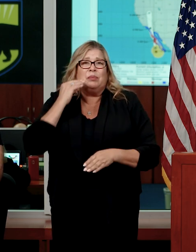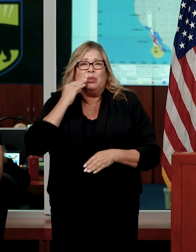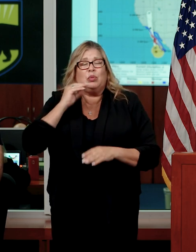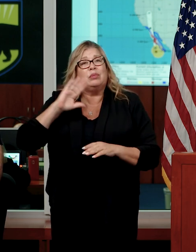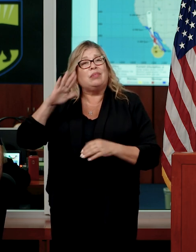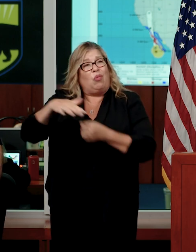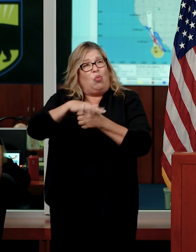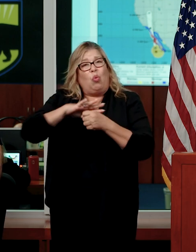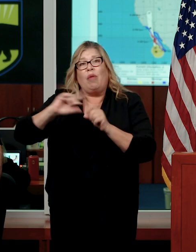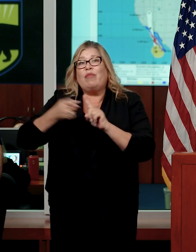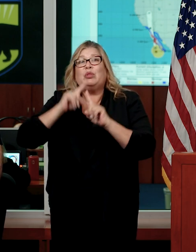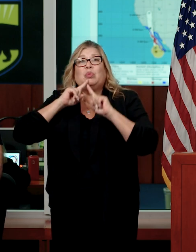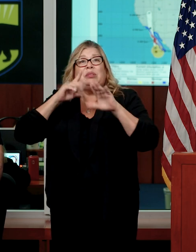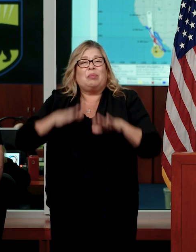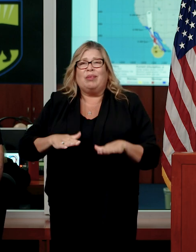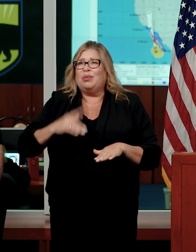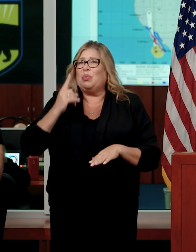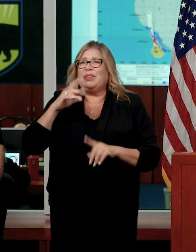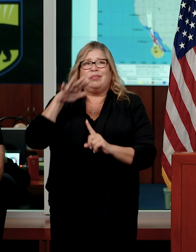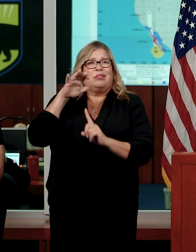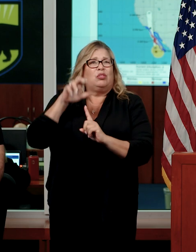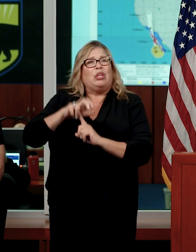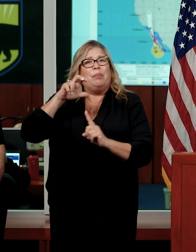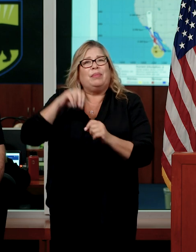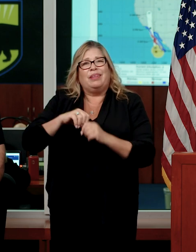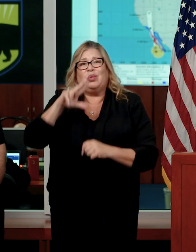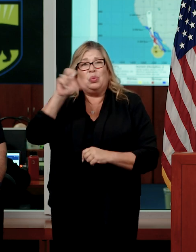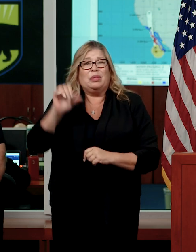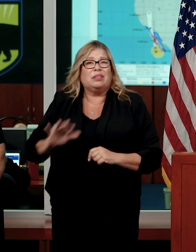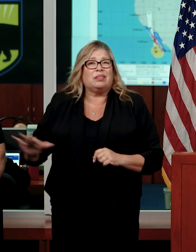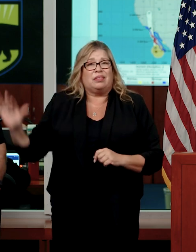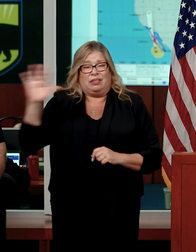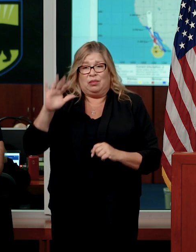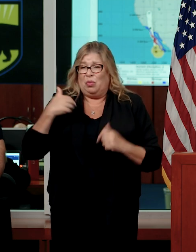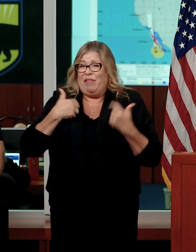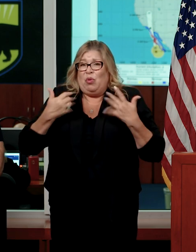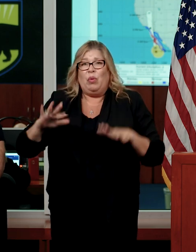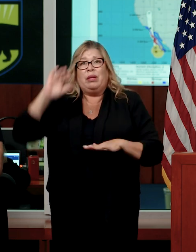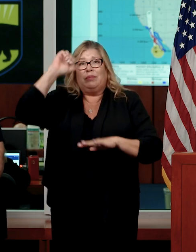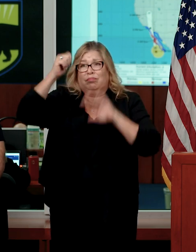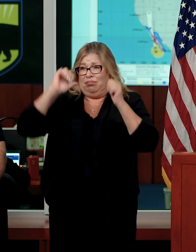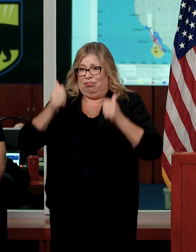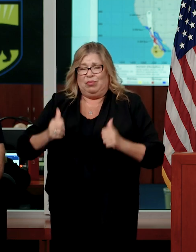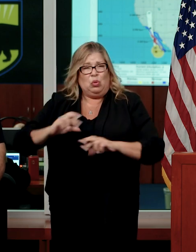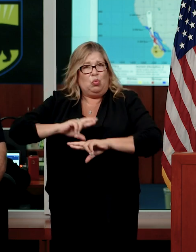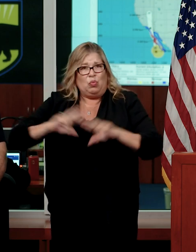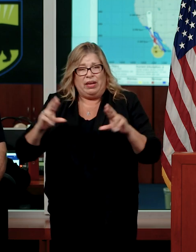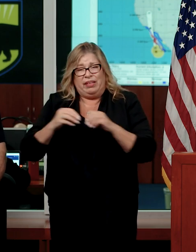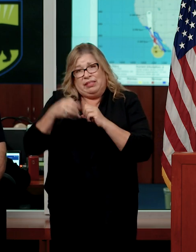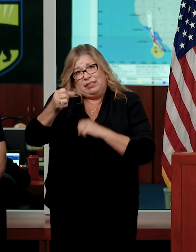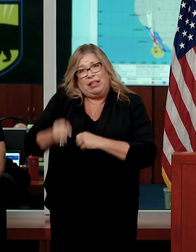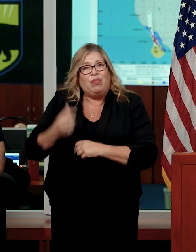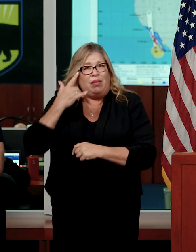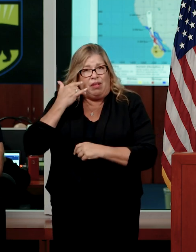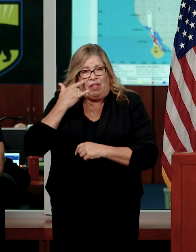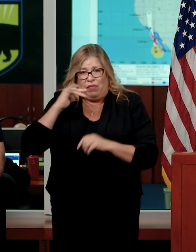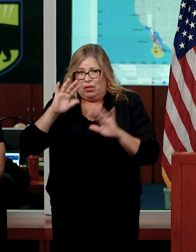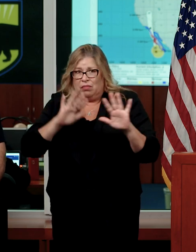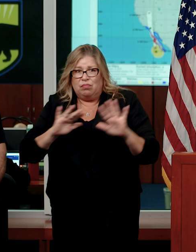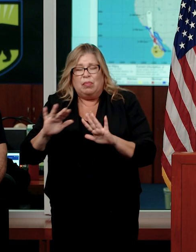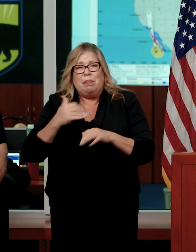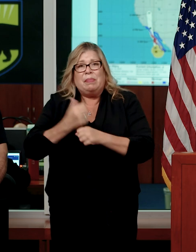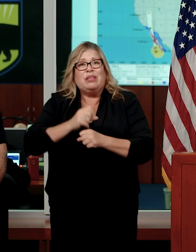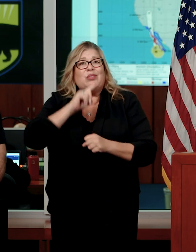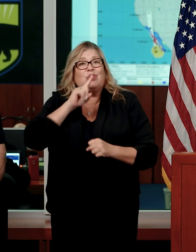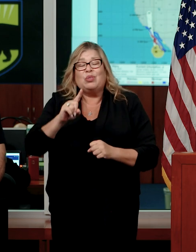in the country. We're proud to have them pre-positioned all across the southern part of the state to ensure that